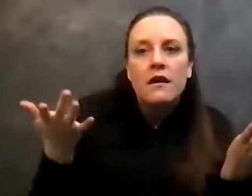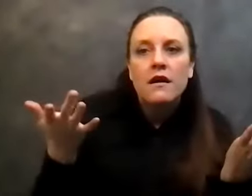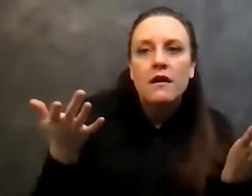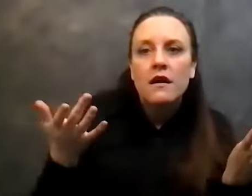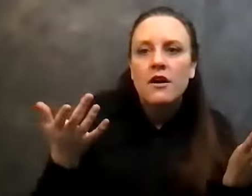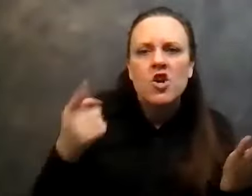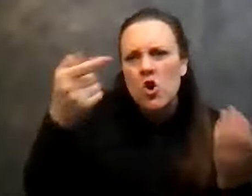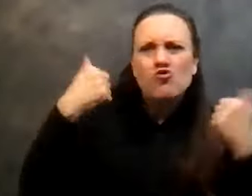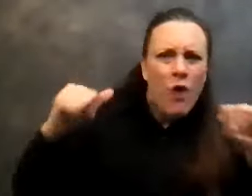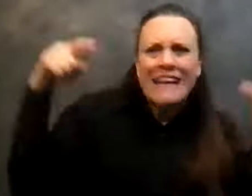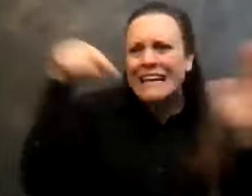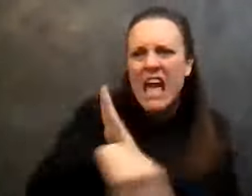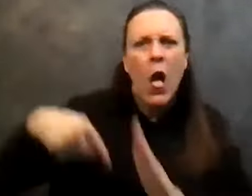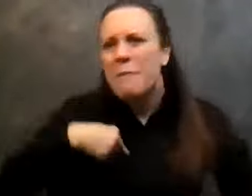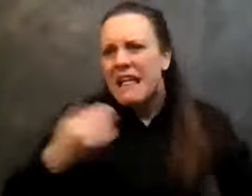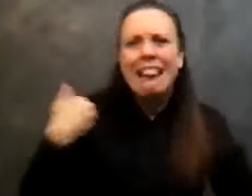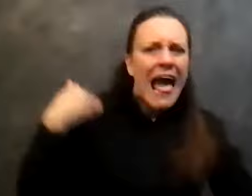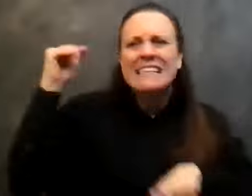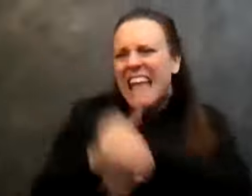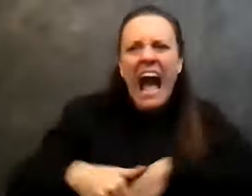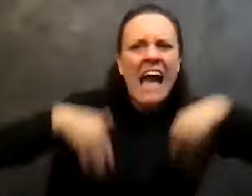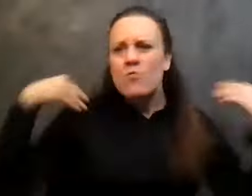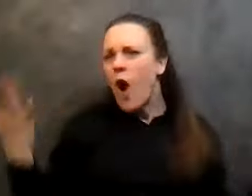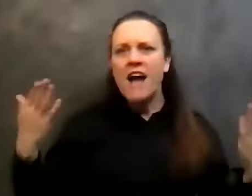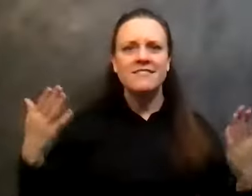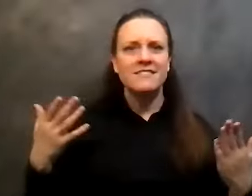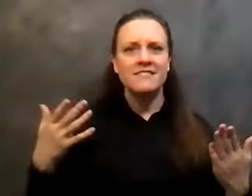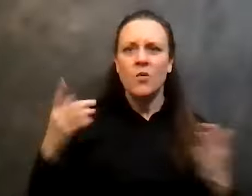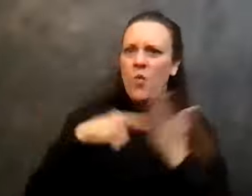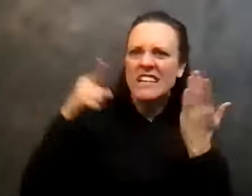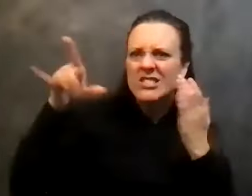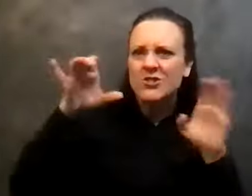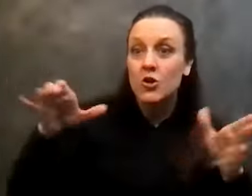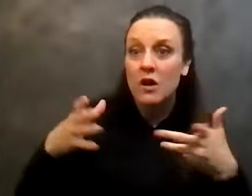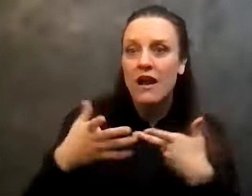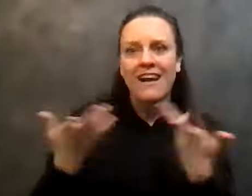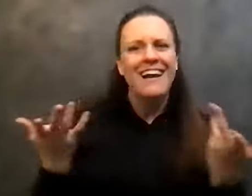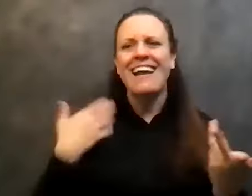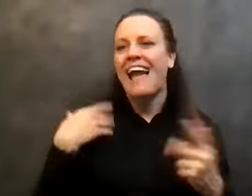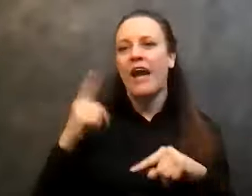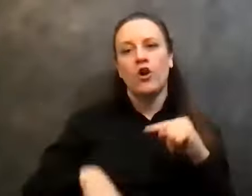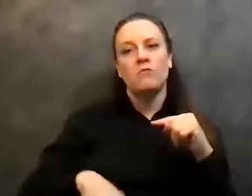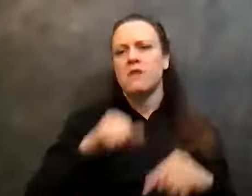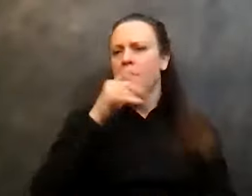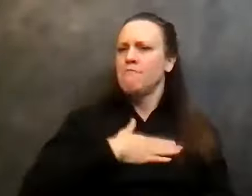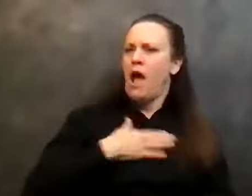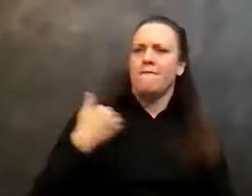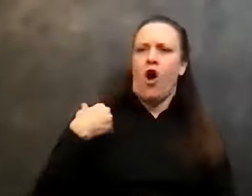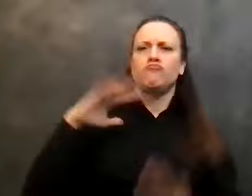kill me last night. What did you do? You know, it couldn't have been my fault. So I couldn't work